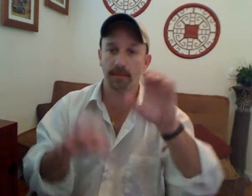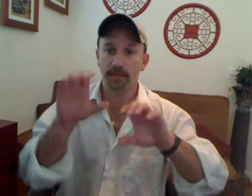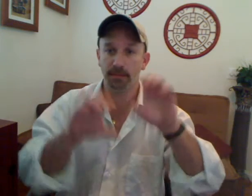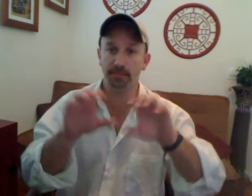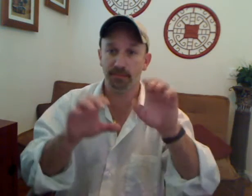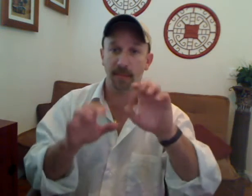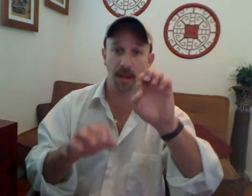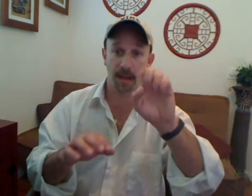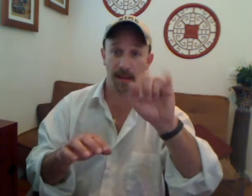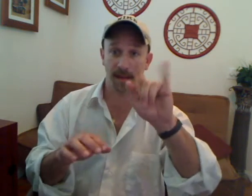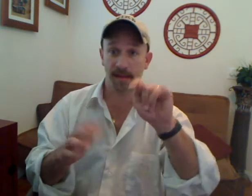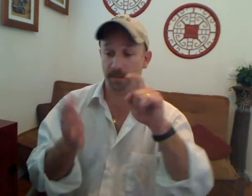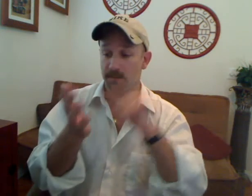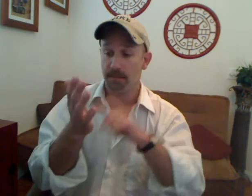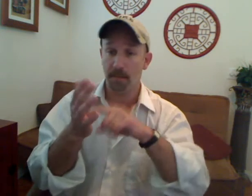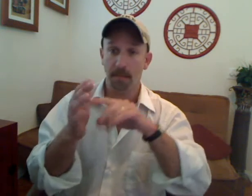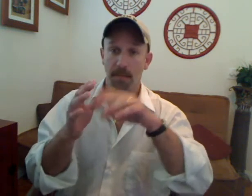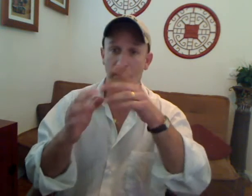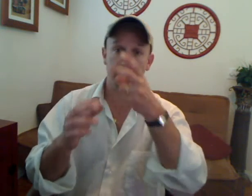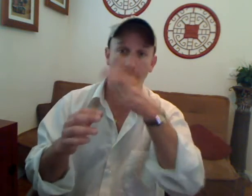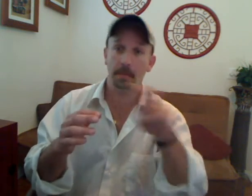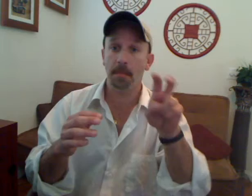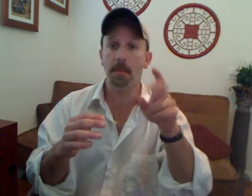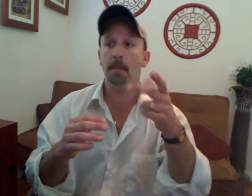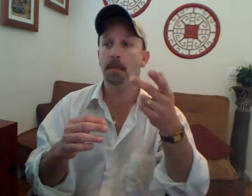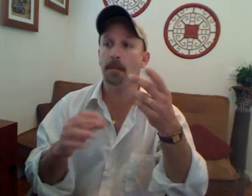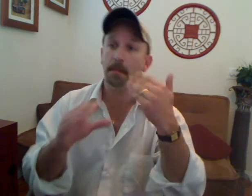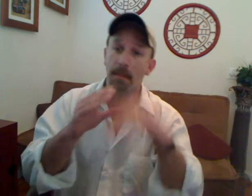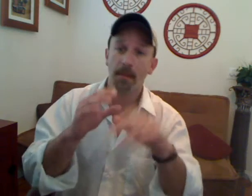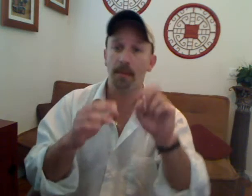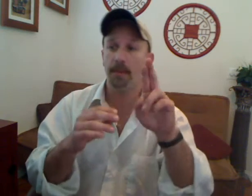I know! Just the idiot fairies to use! Have it first!